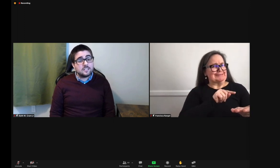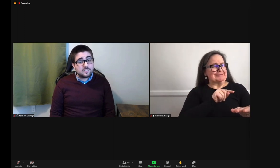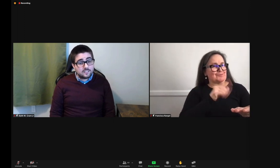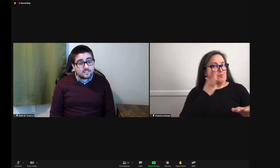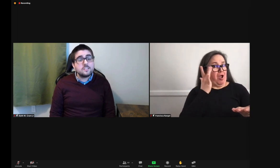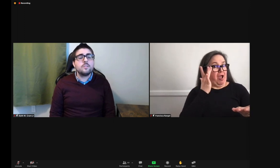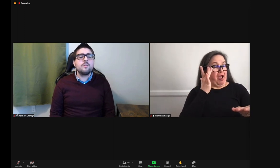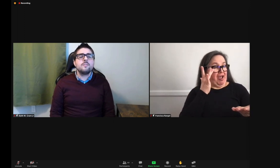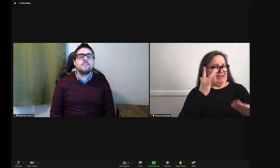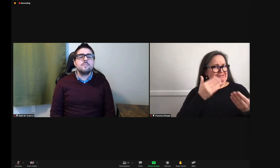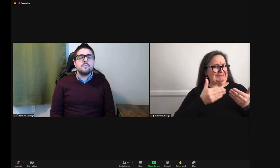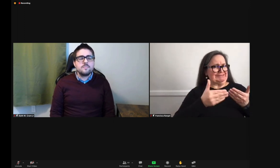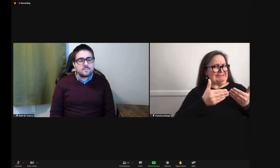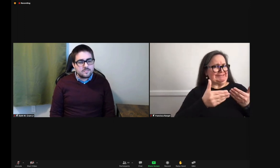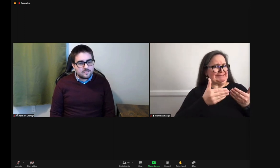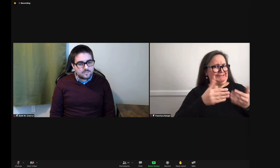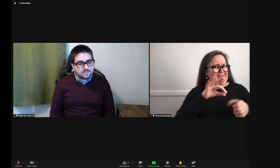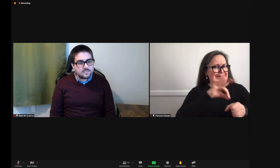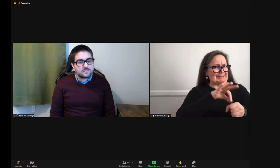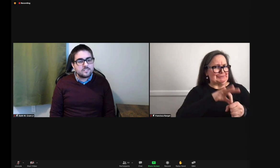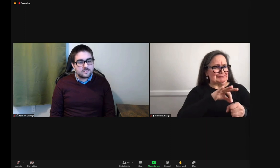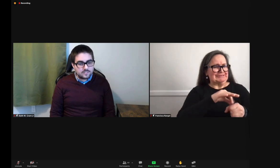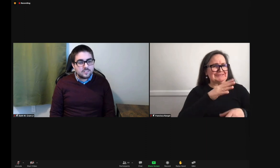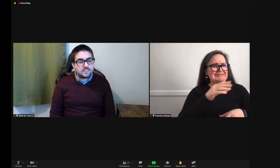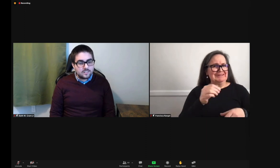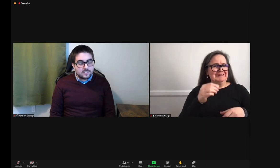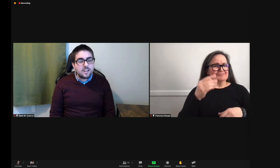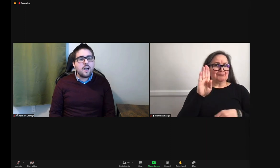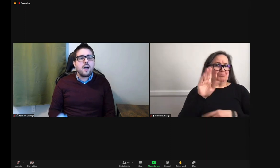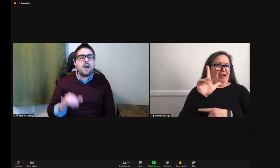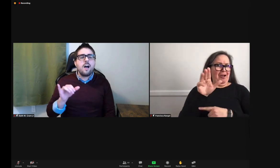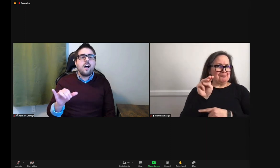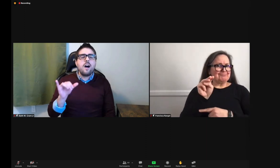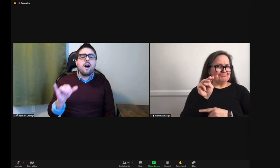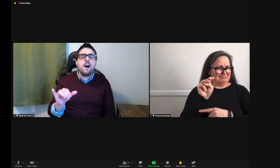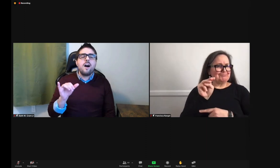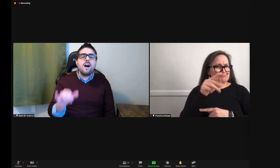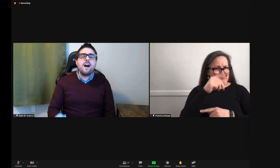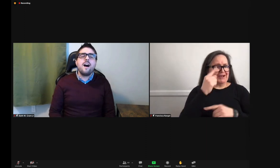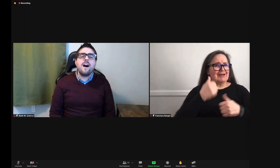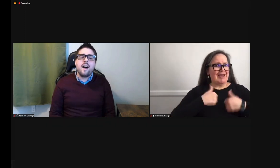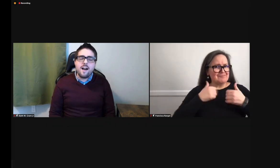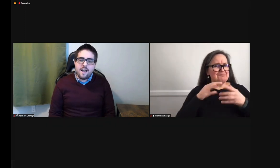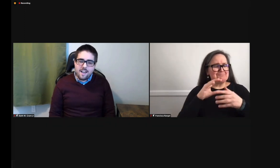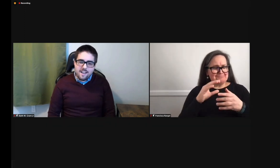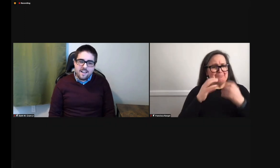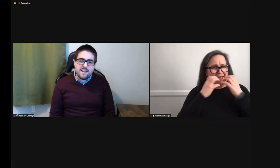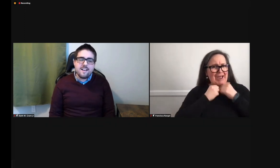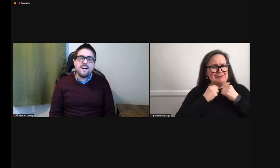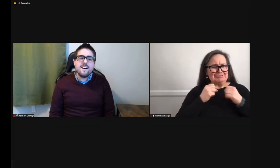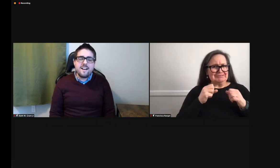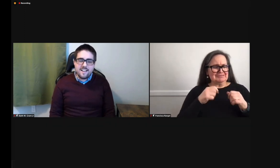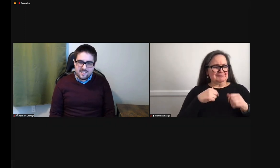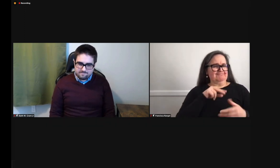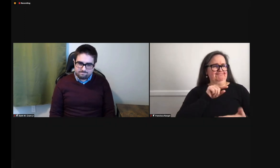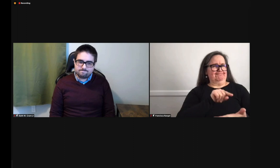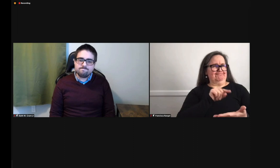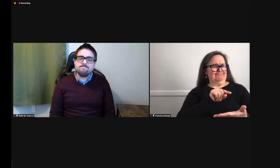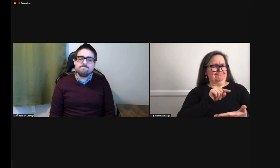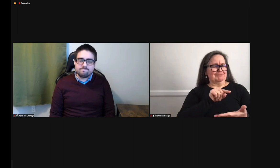translated into ASL. I specifically some stories really because of the upcoming election this past November and